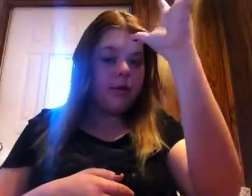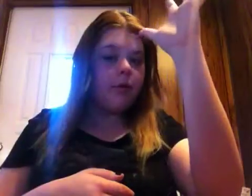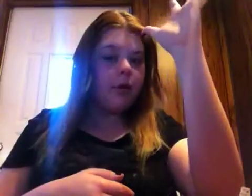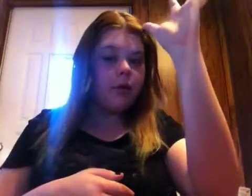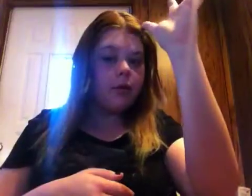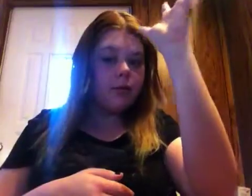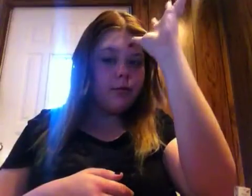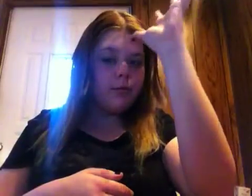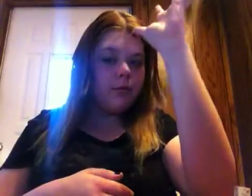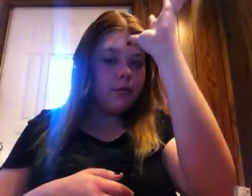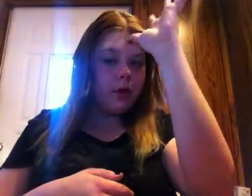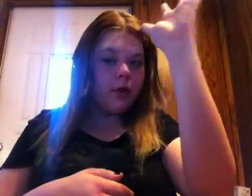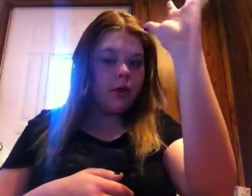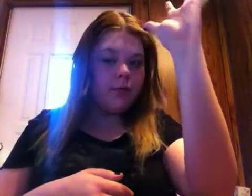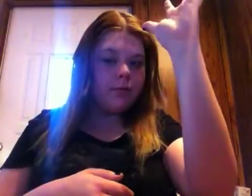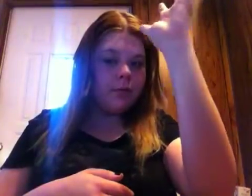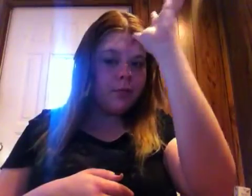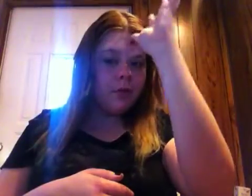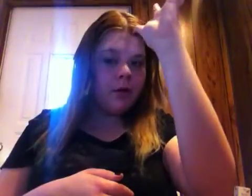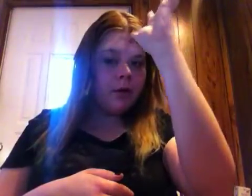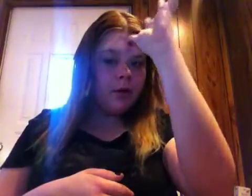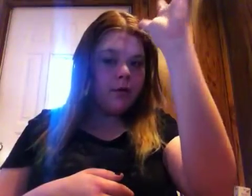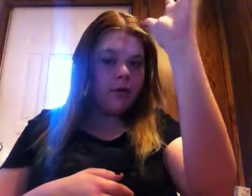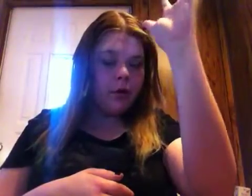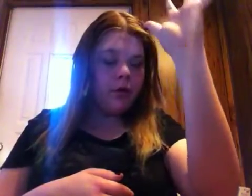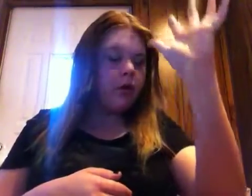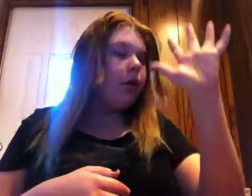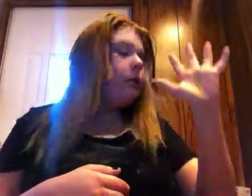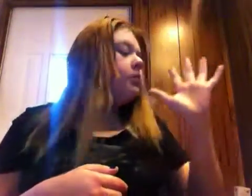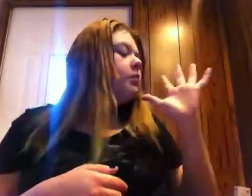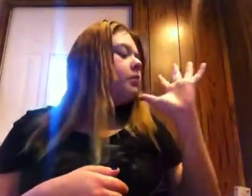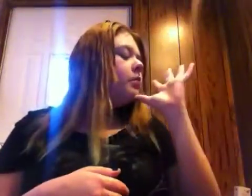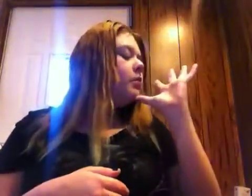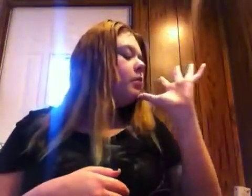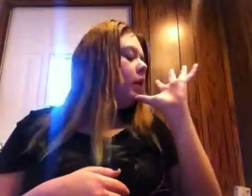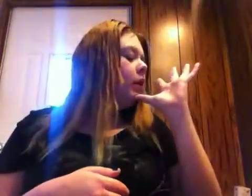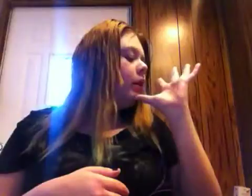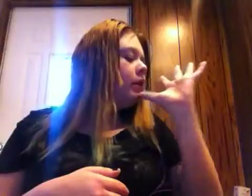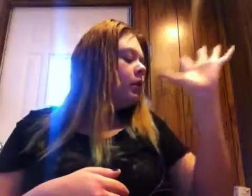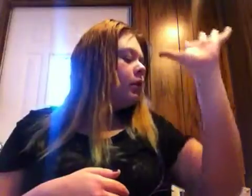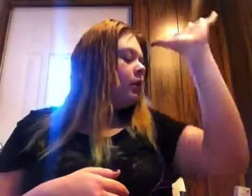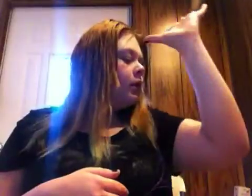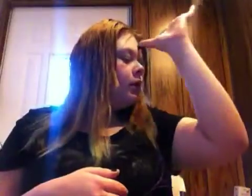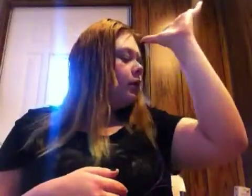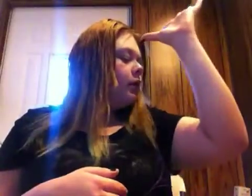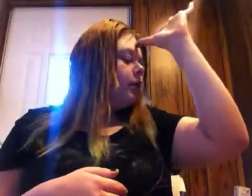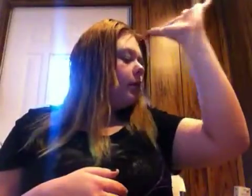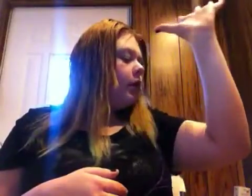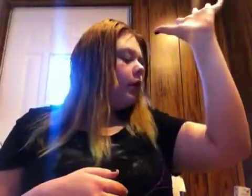your forehead, so, father, father, so, mother, father.